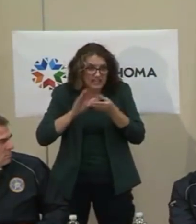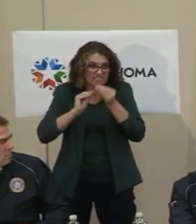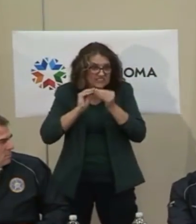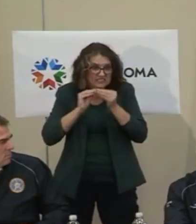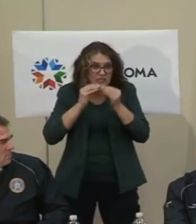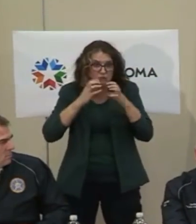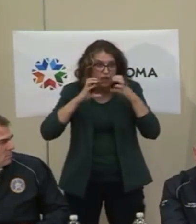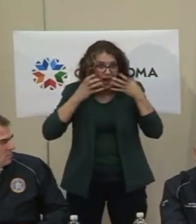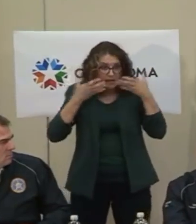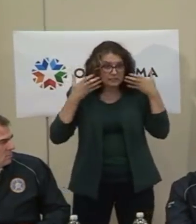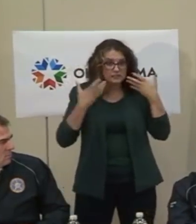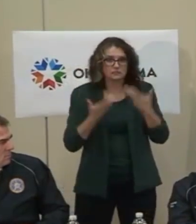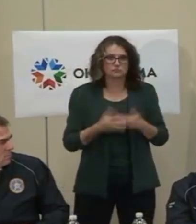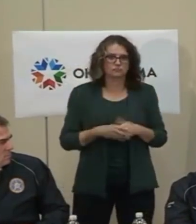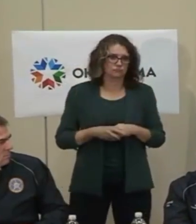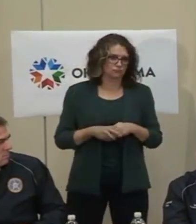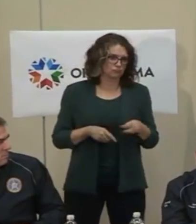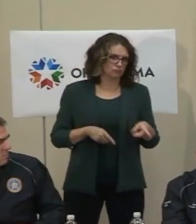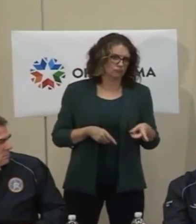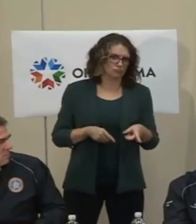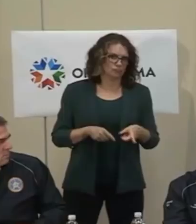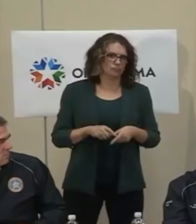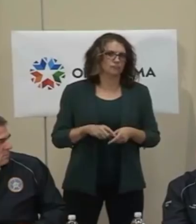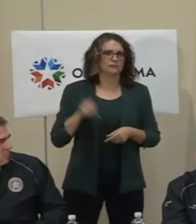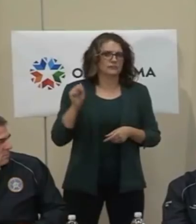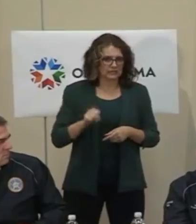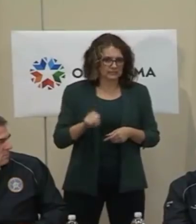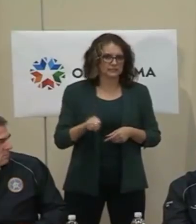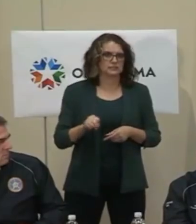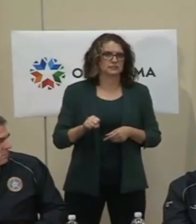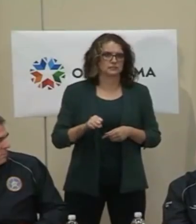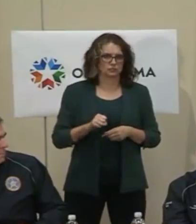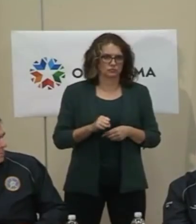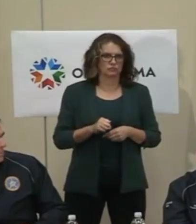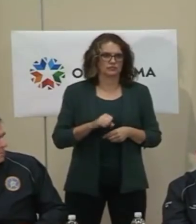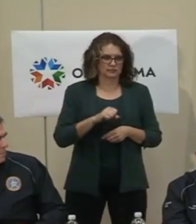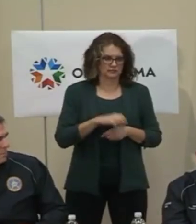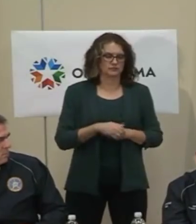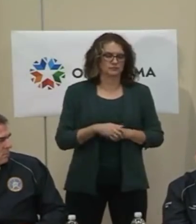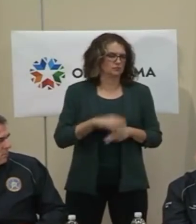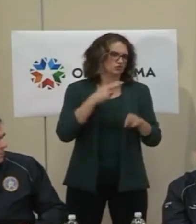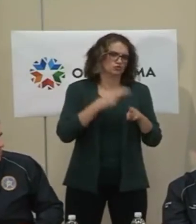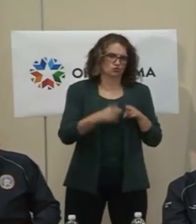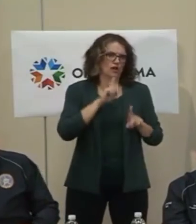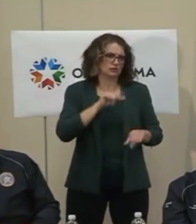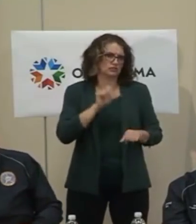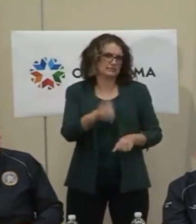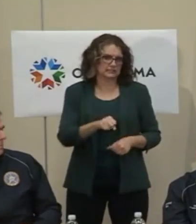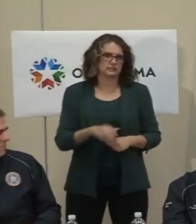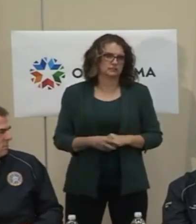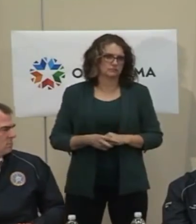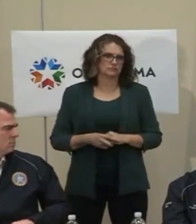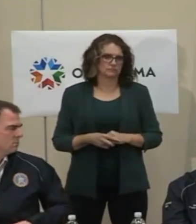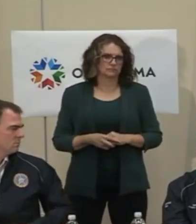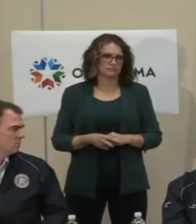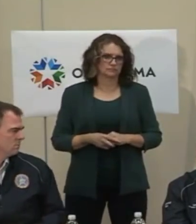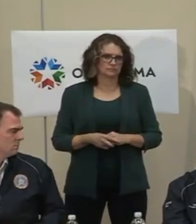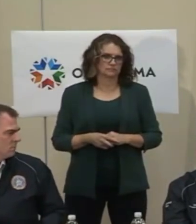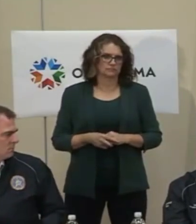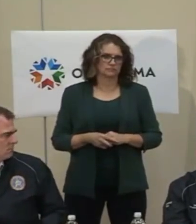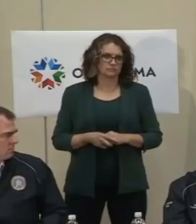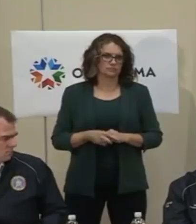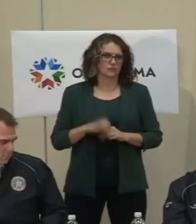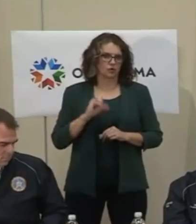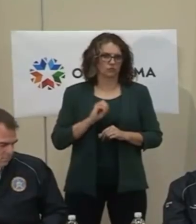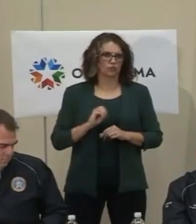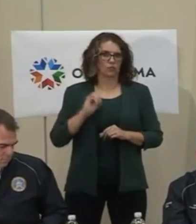Sure, we're bringing all those into bear. And I'll, yes, as a short answer. I'd also highlight something that Oklahomans are doing increasingly. When the governor